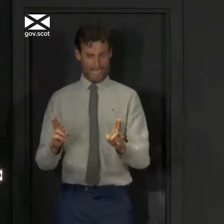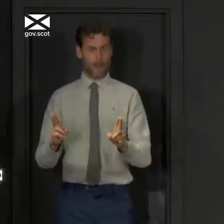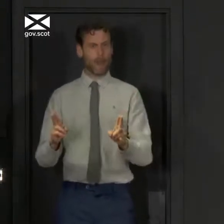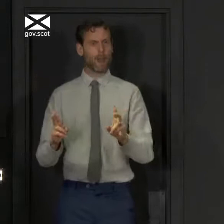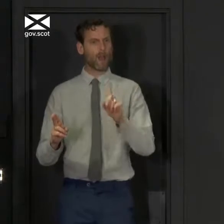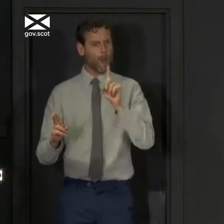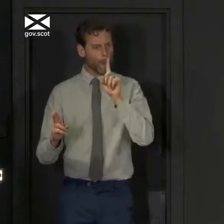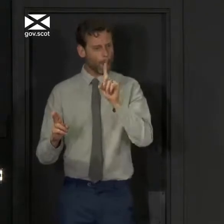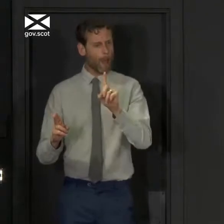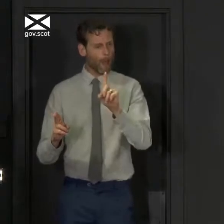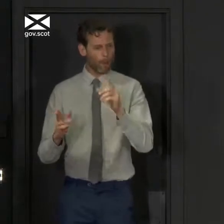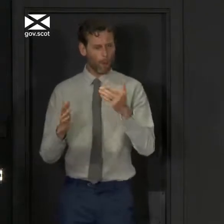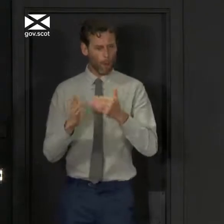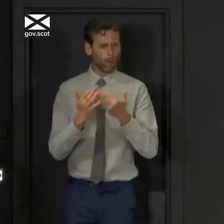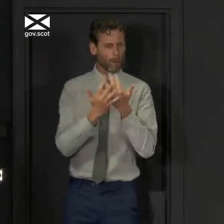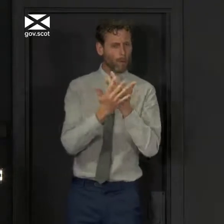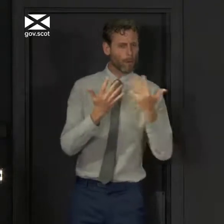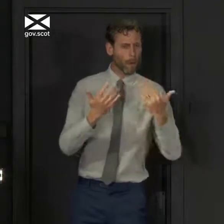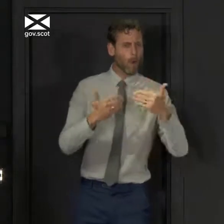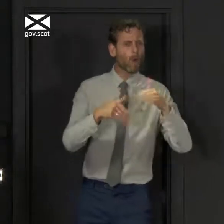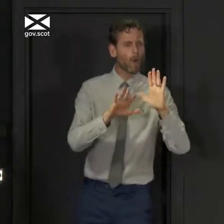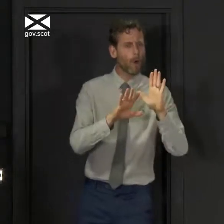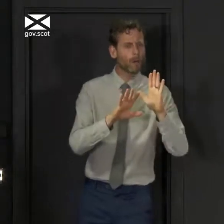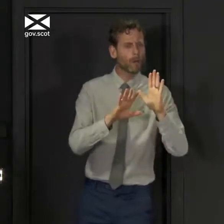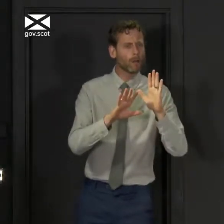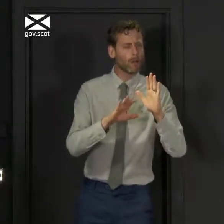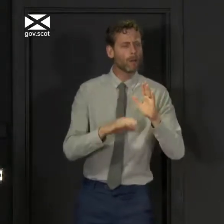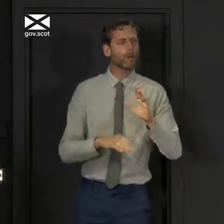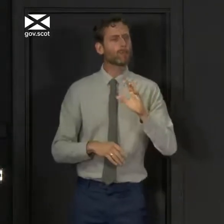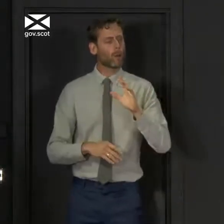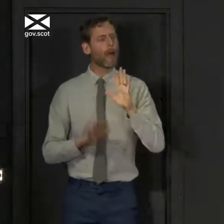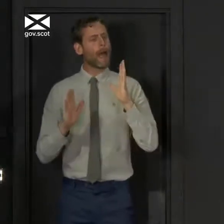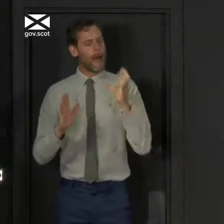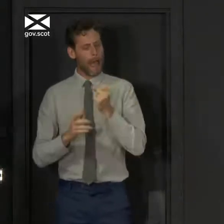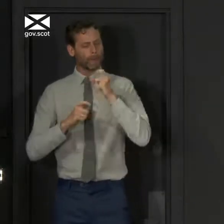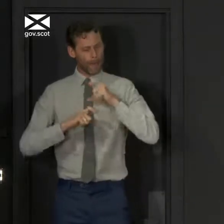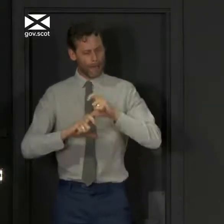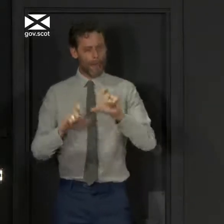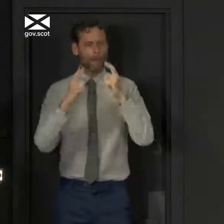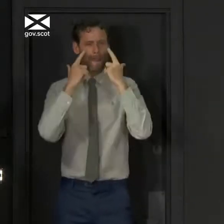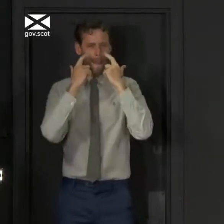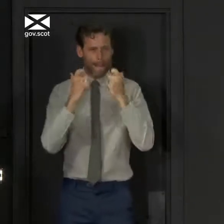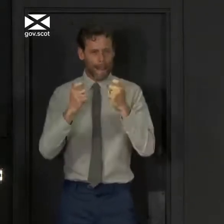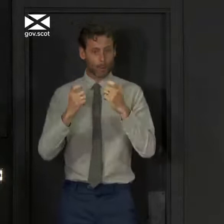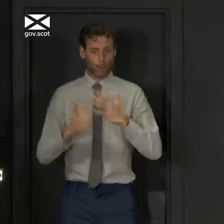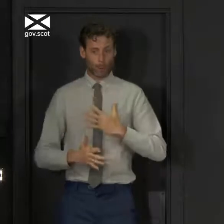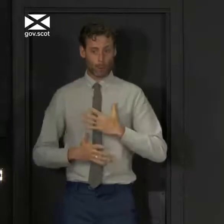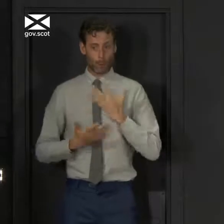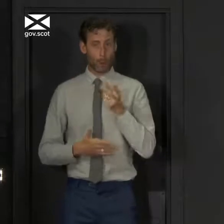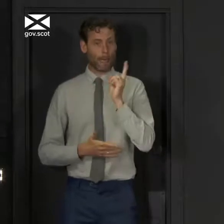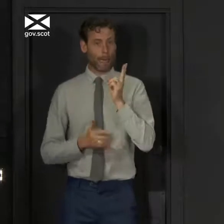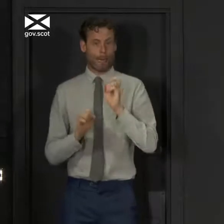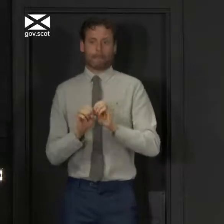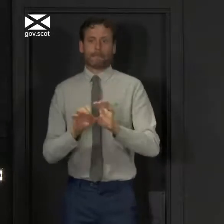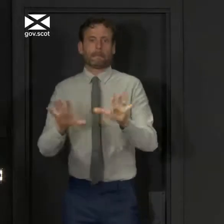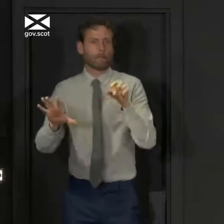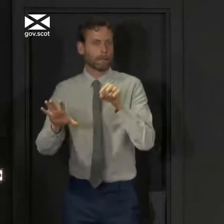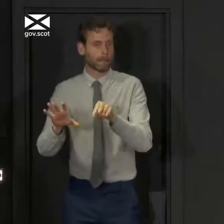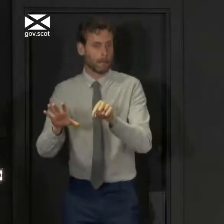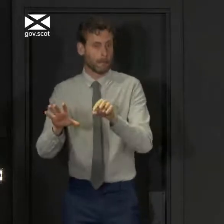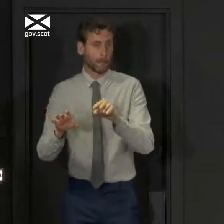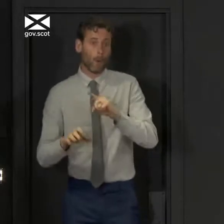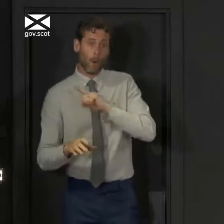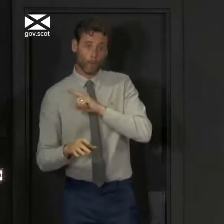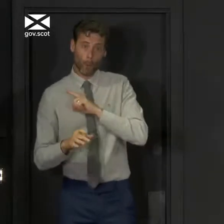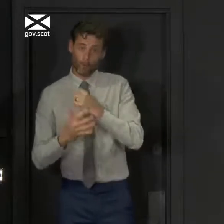toll this virus has taken and that our progress remains fragile. The virus is still proving fatal for too